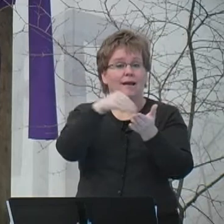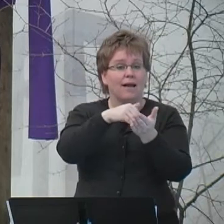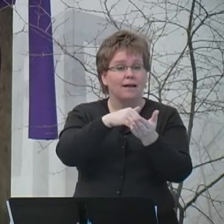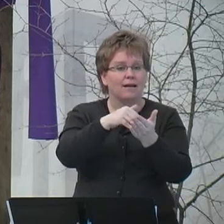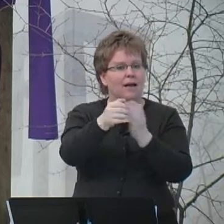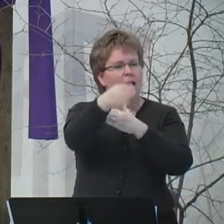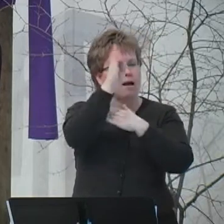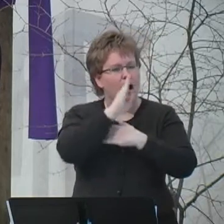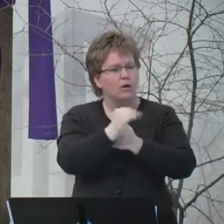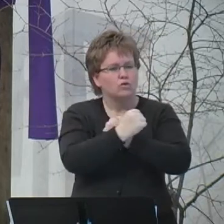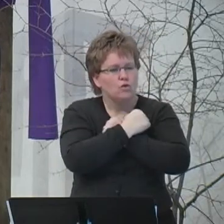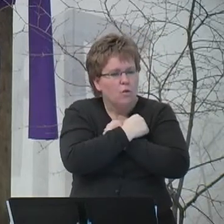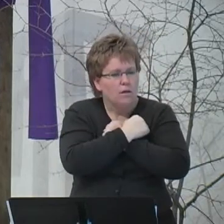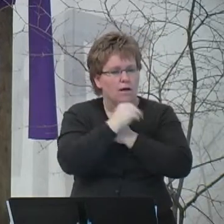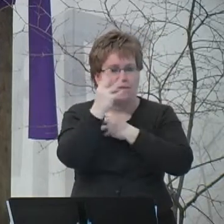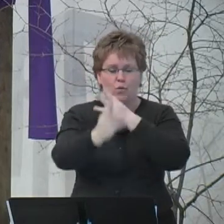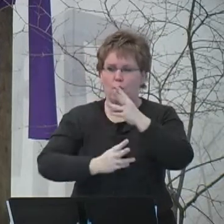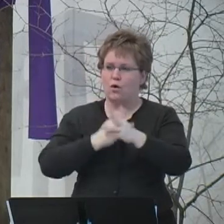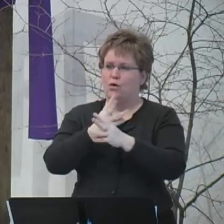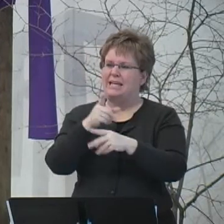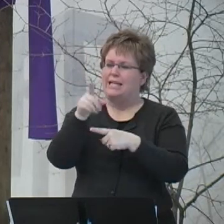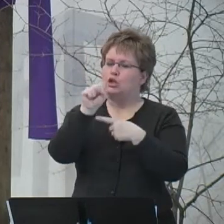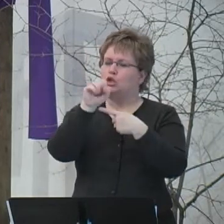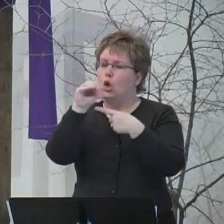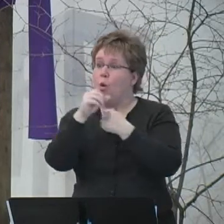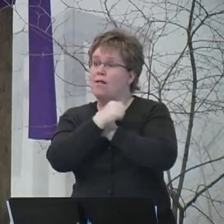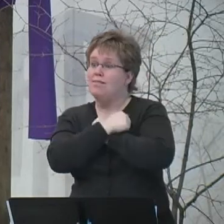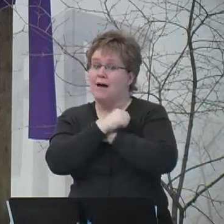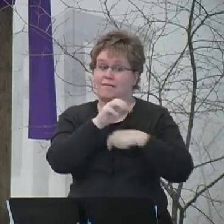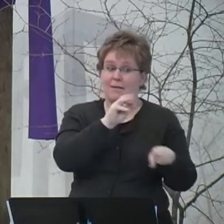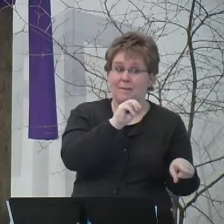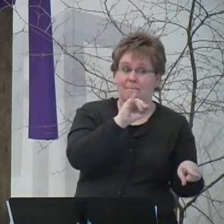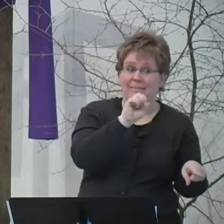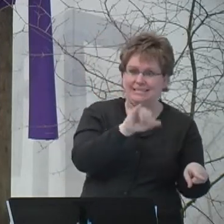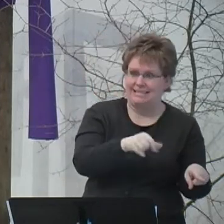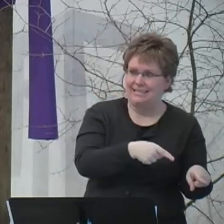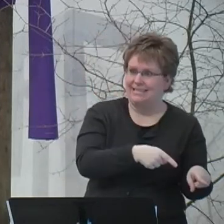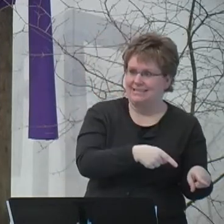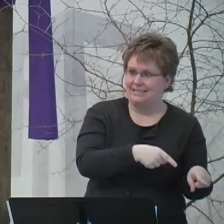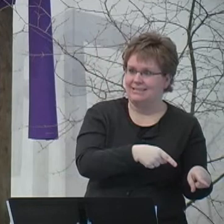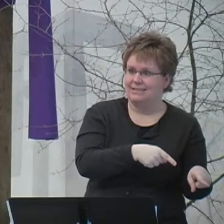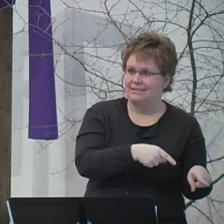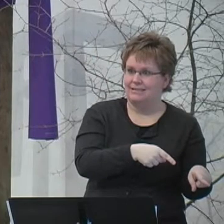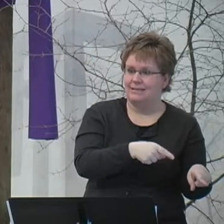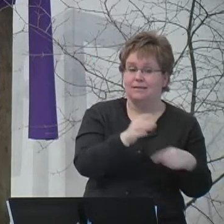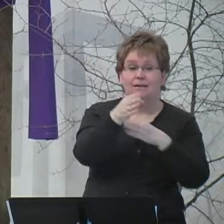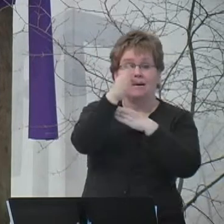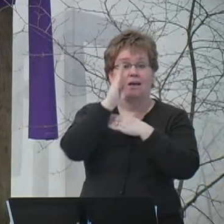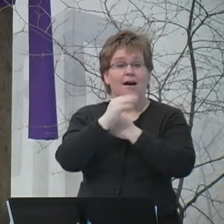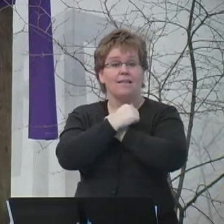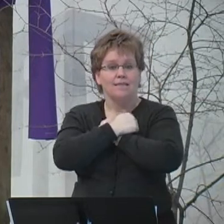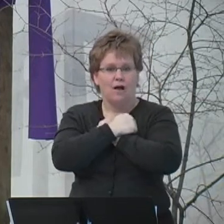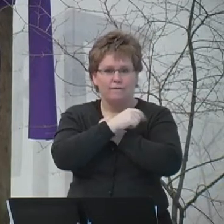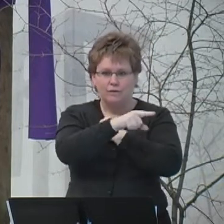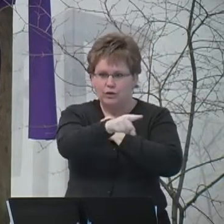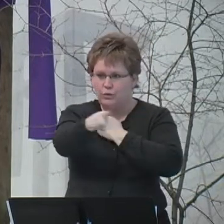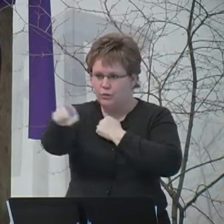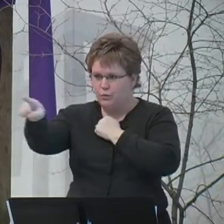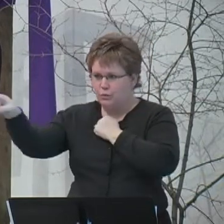the world. For God so loved Missy. For God so loves you.